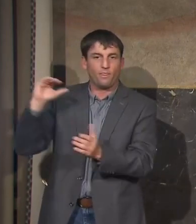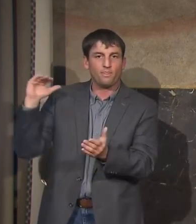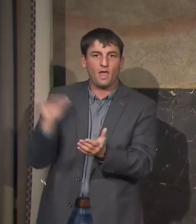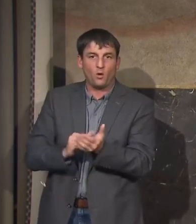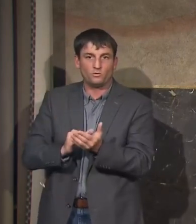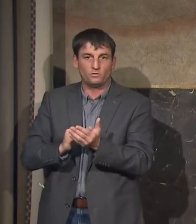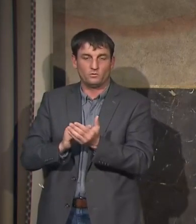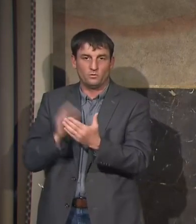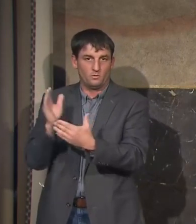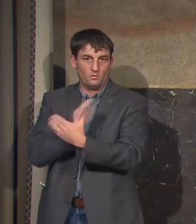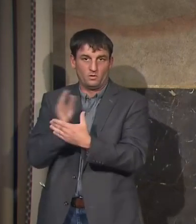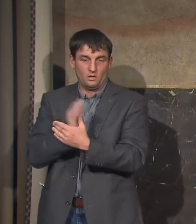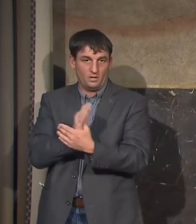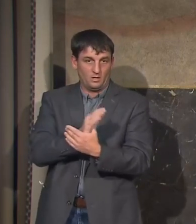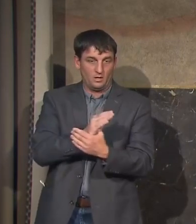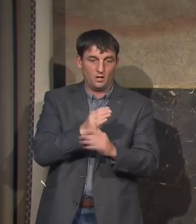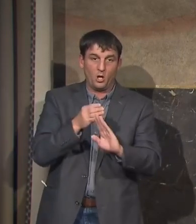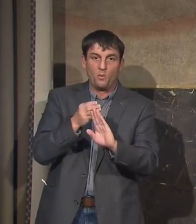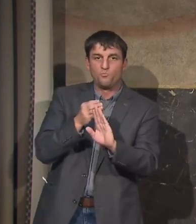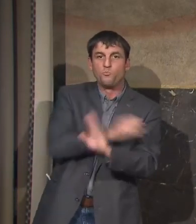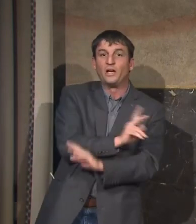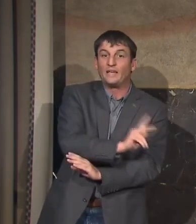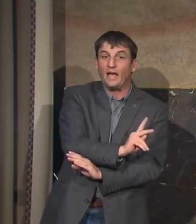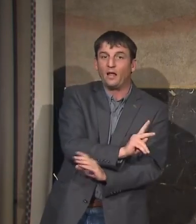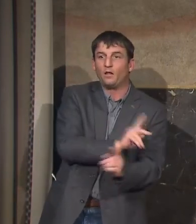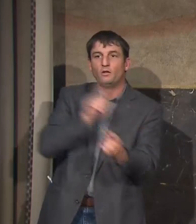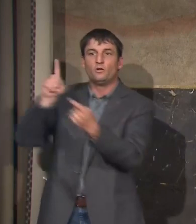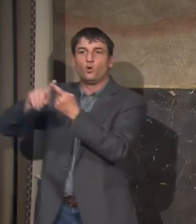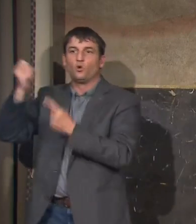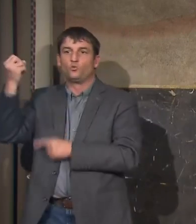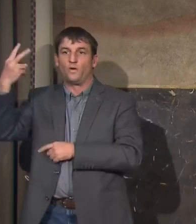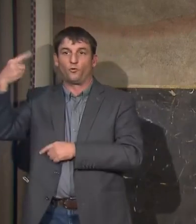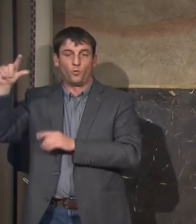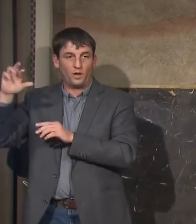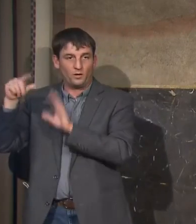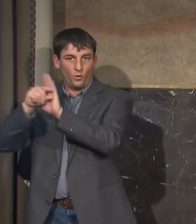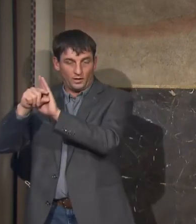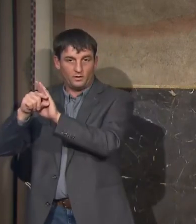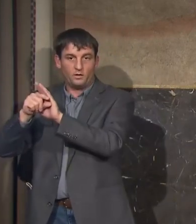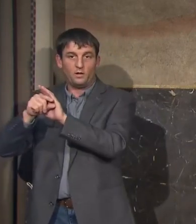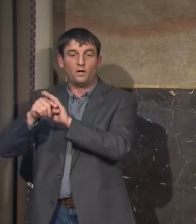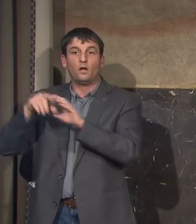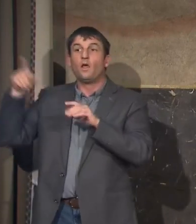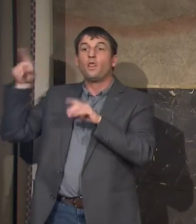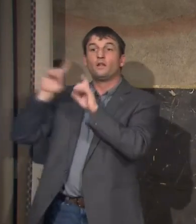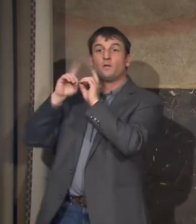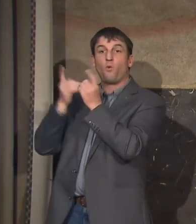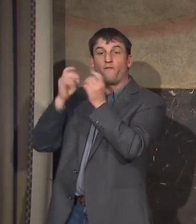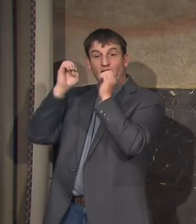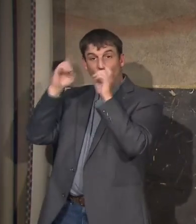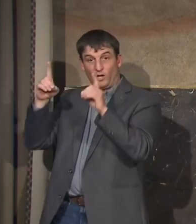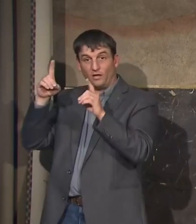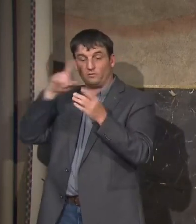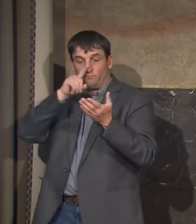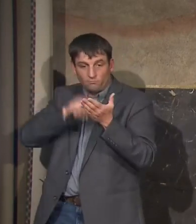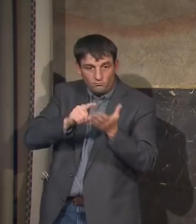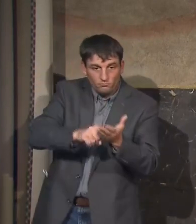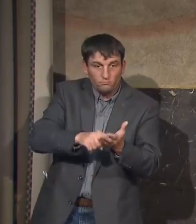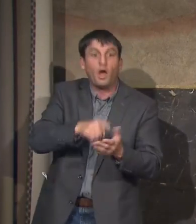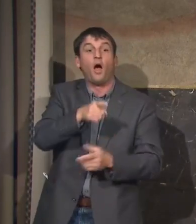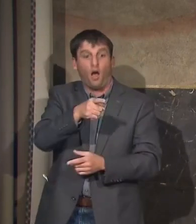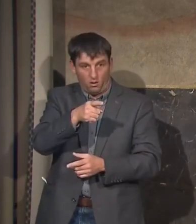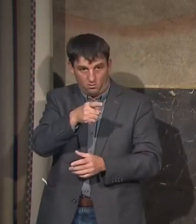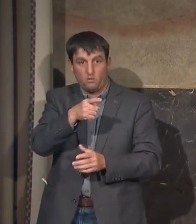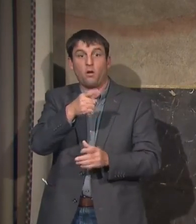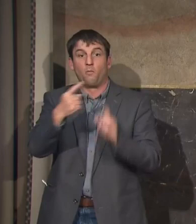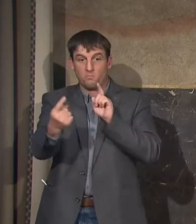peak, I should say, pre-K through 12. Once the Department of Education confirms eligibility the Department of